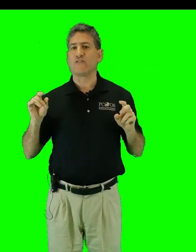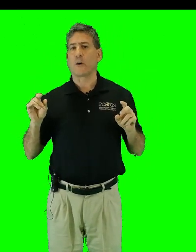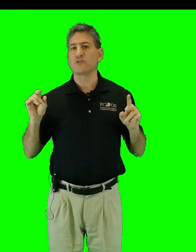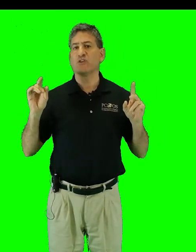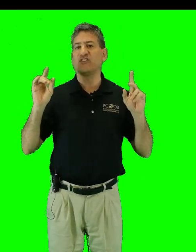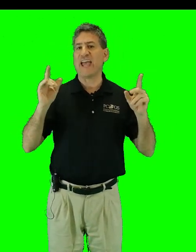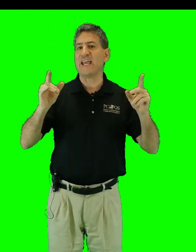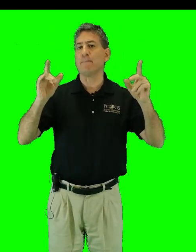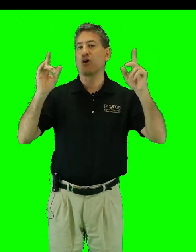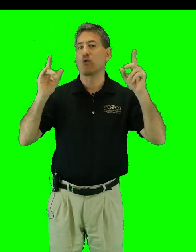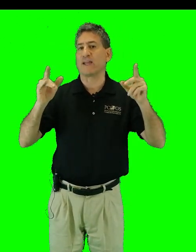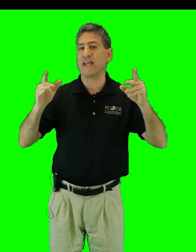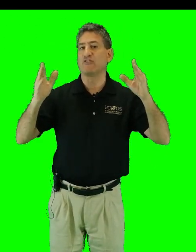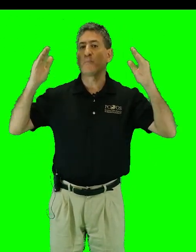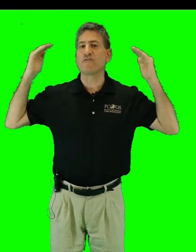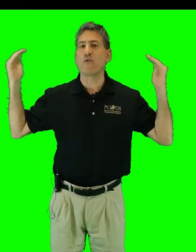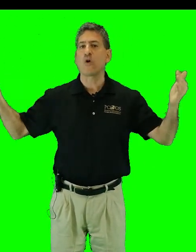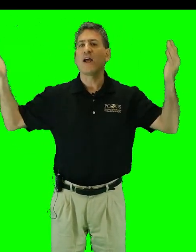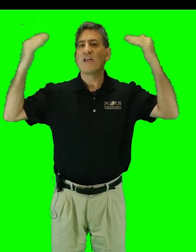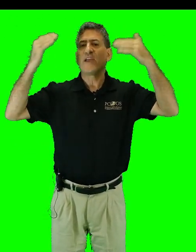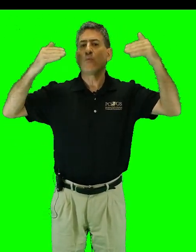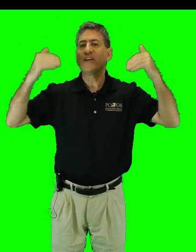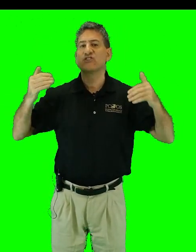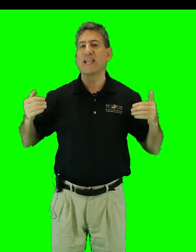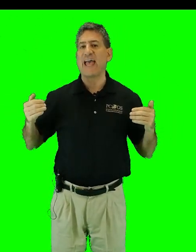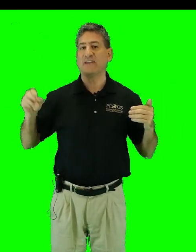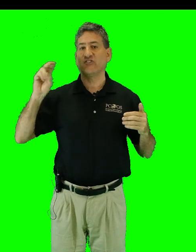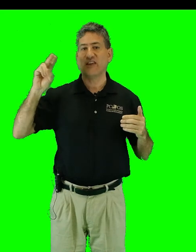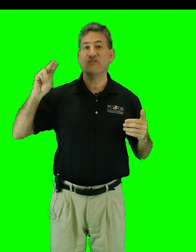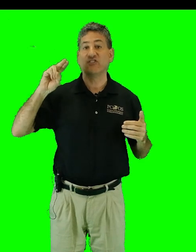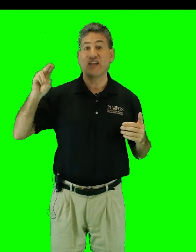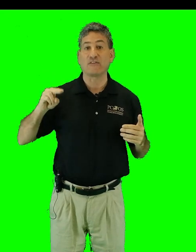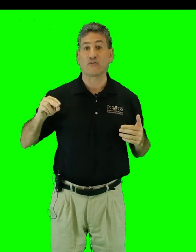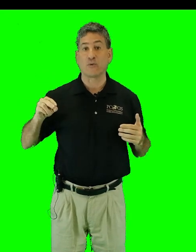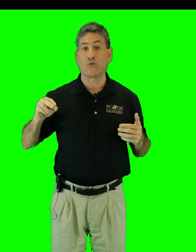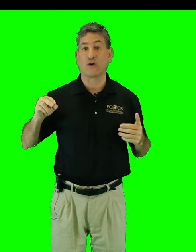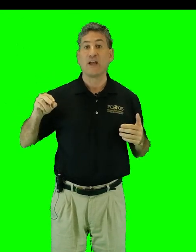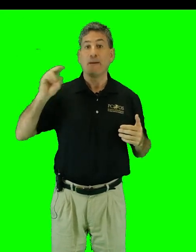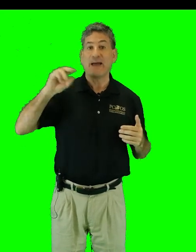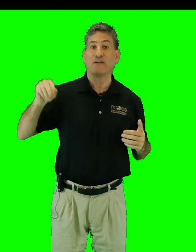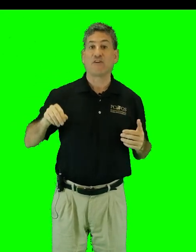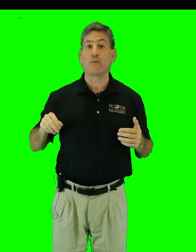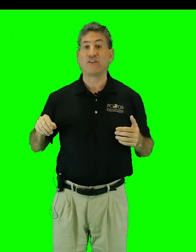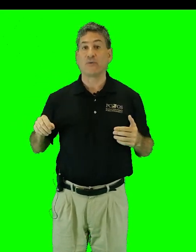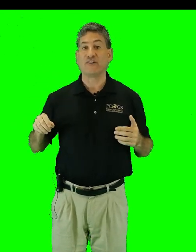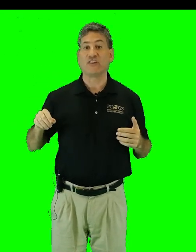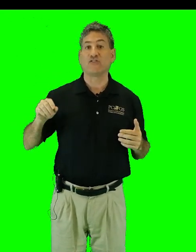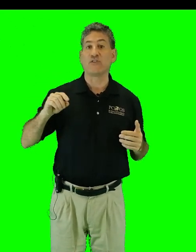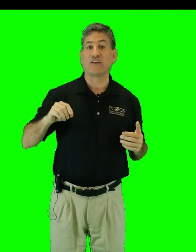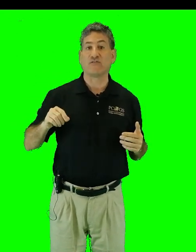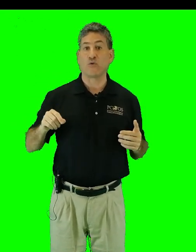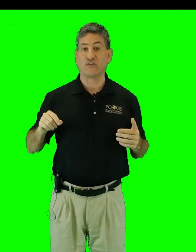farms could tame hurricanes before they reach land said the Stanford report back in February 26, 2014.